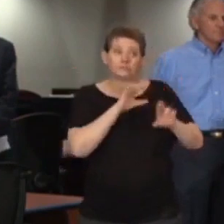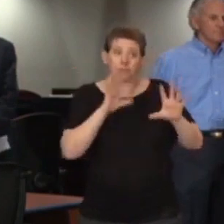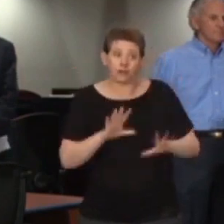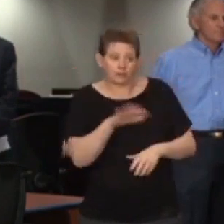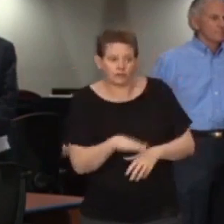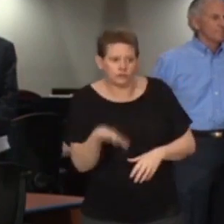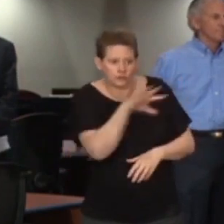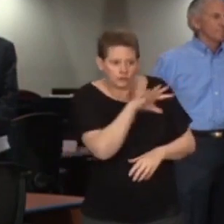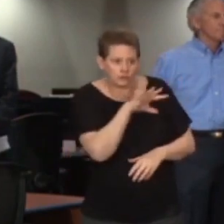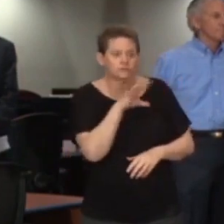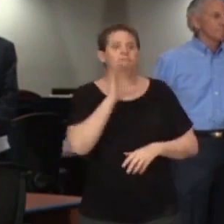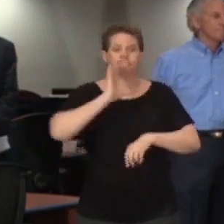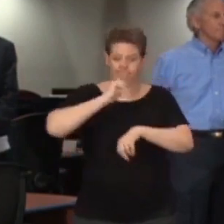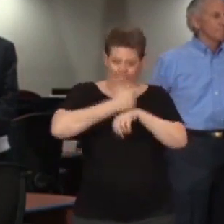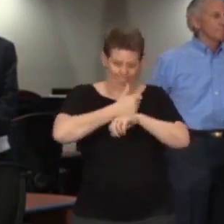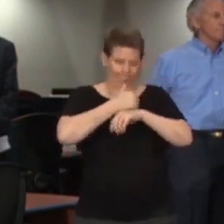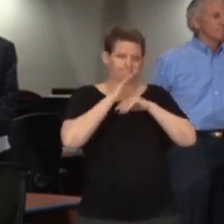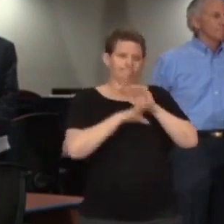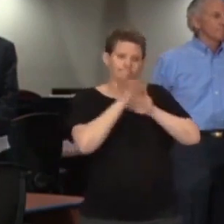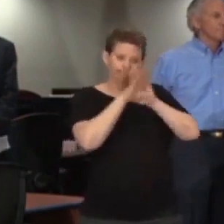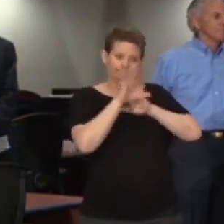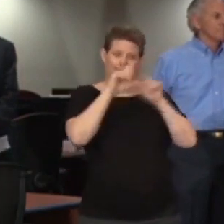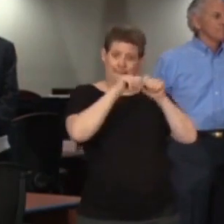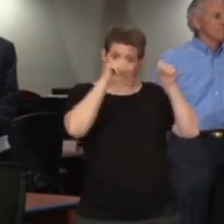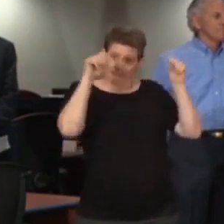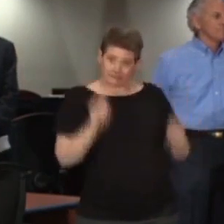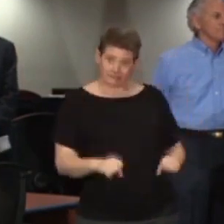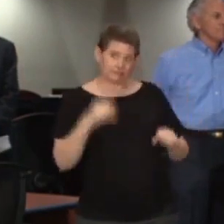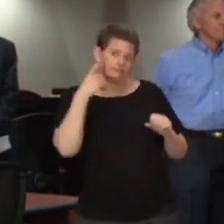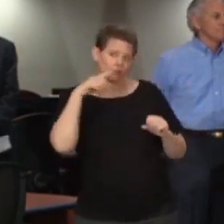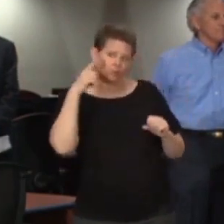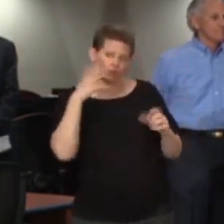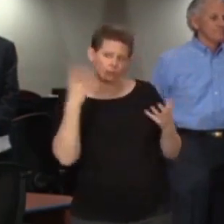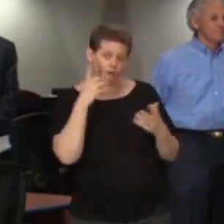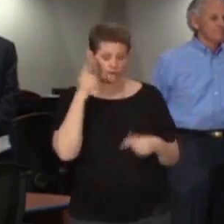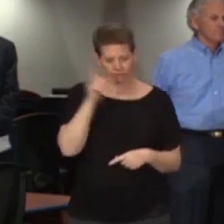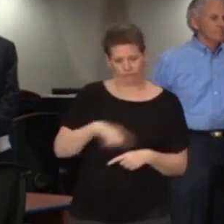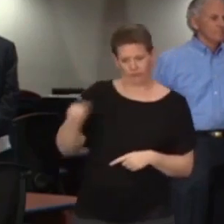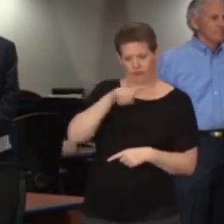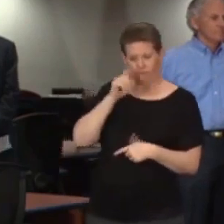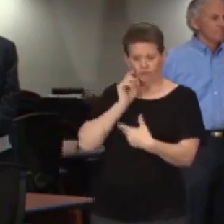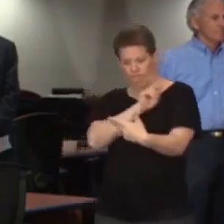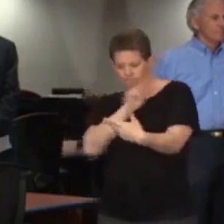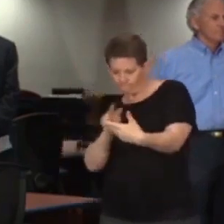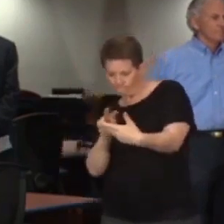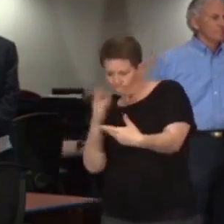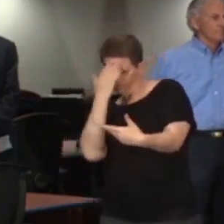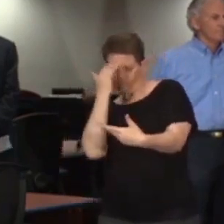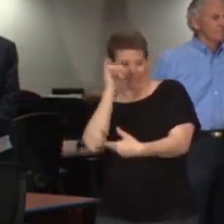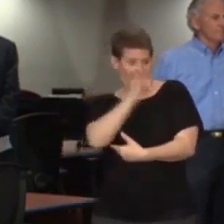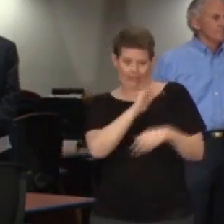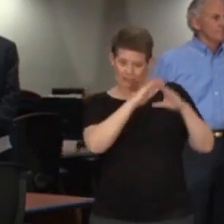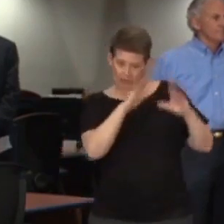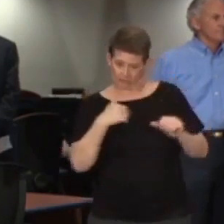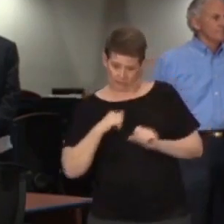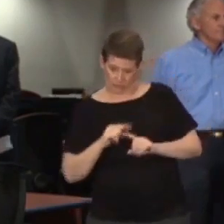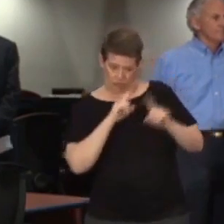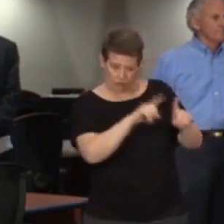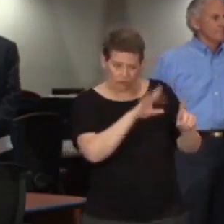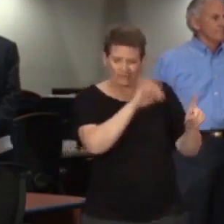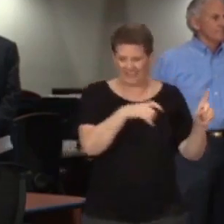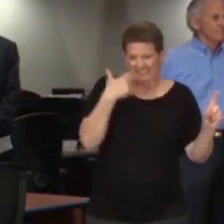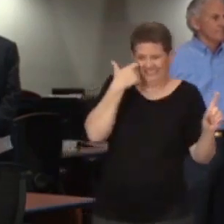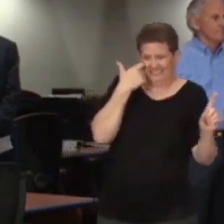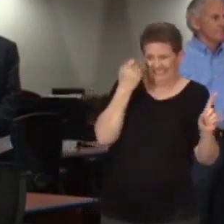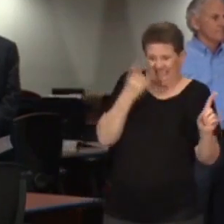on an electronic system that will allow them to determine if they are responding to a house where there has been a recent